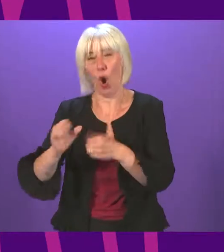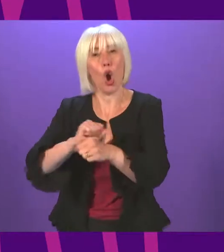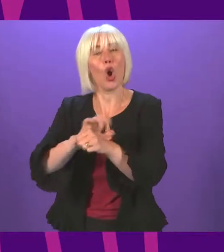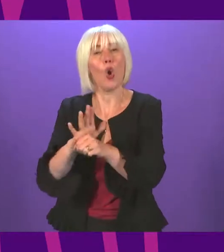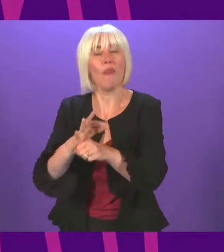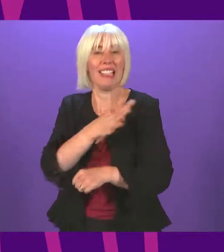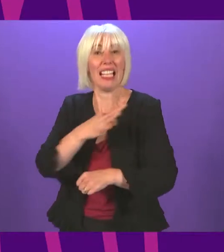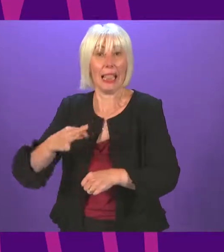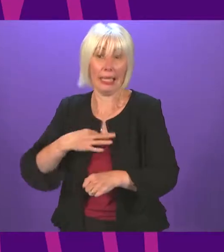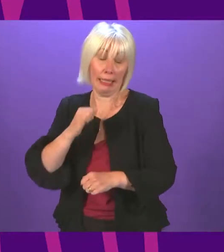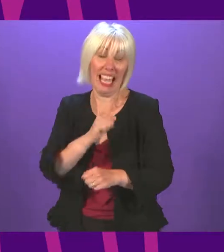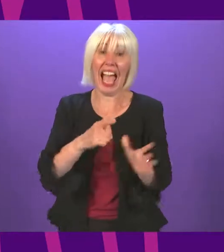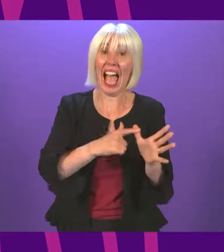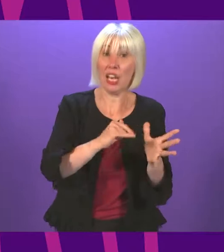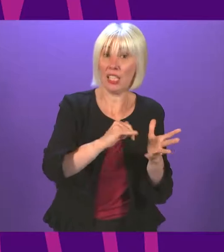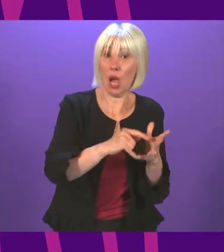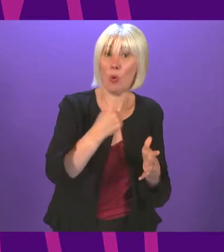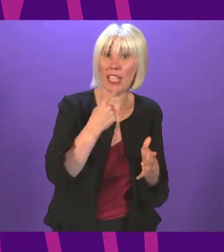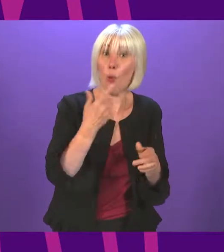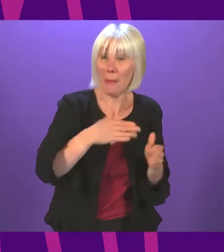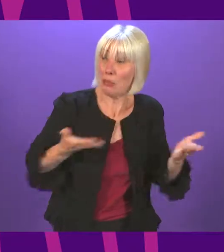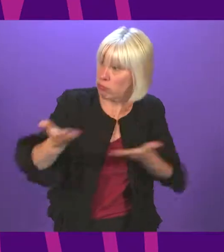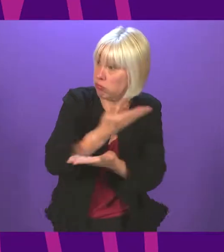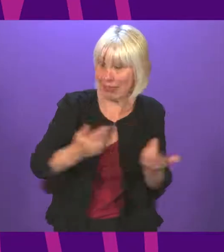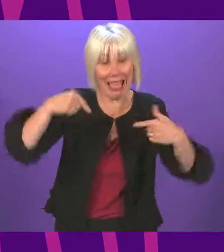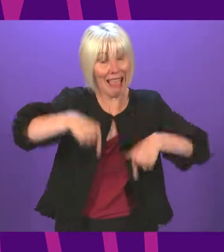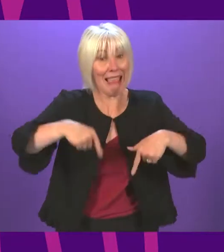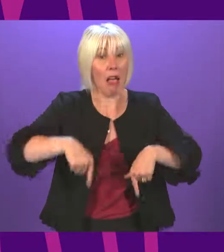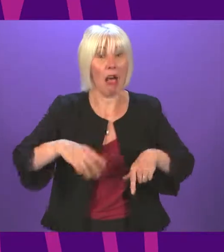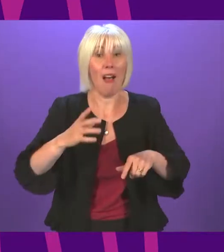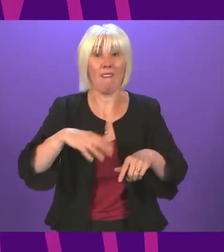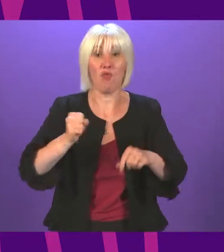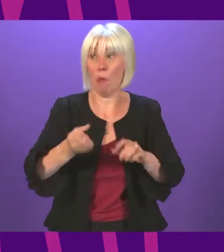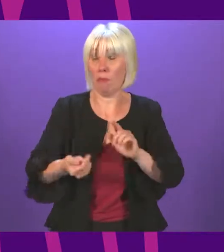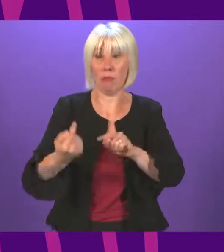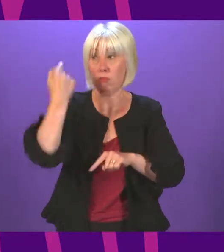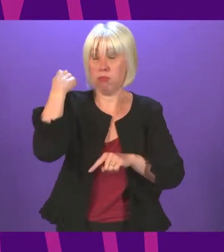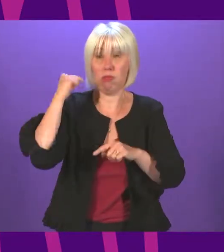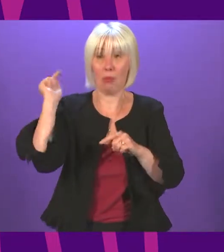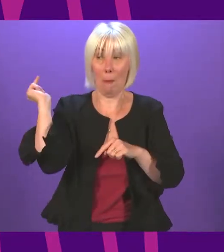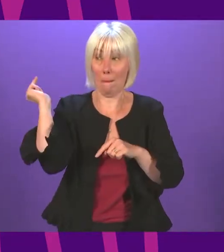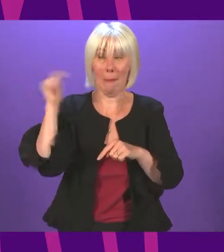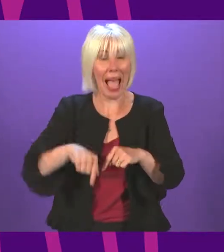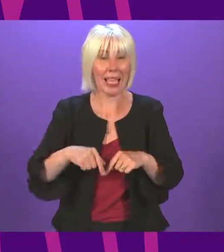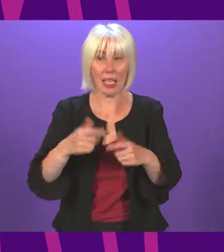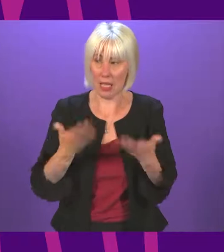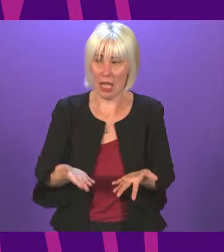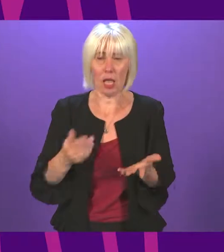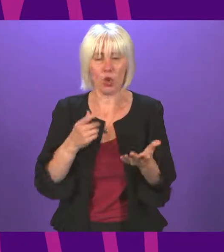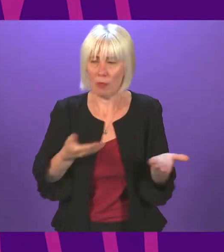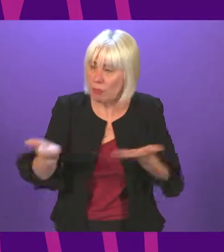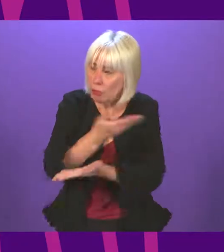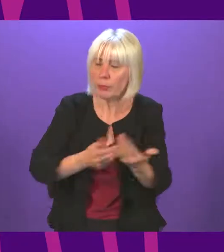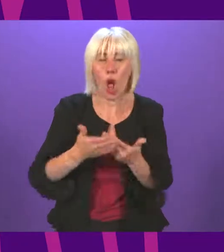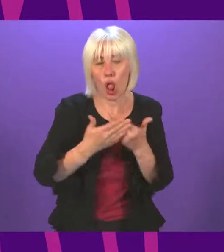Sarwa rightly points out, has been talked about in this chamber since this parliament reconvened after the election. Presiding officer, long COVID is